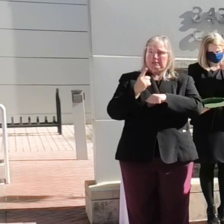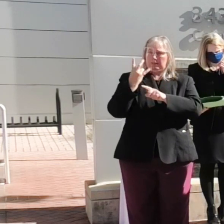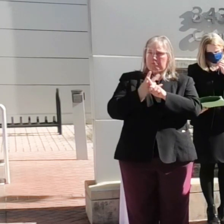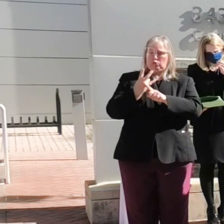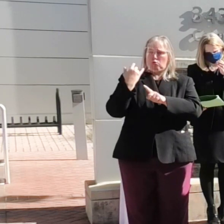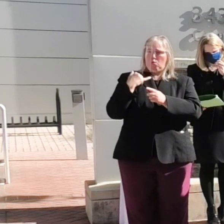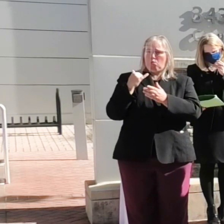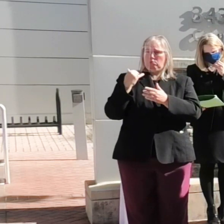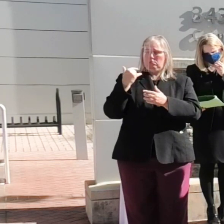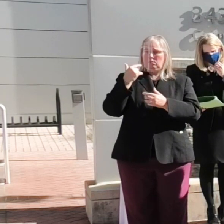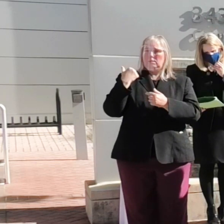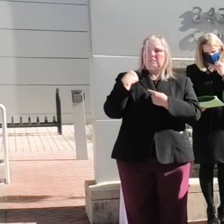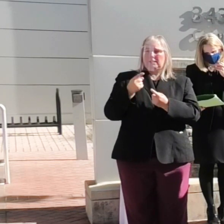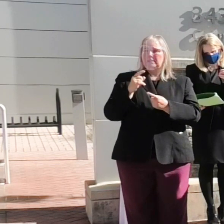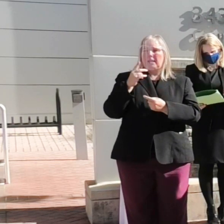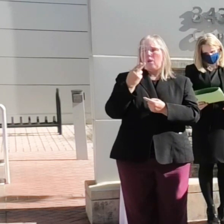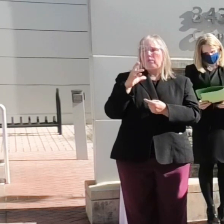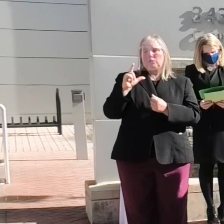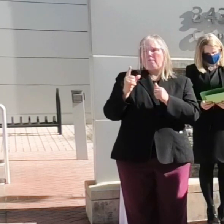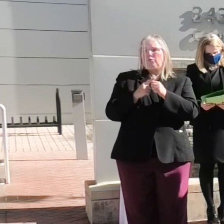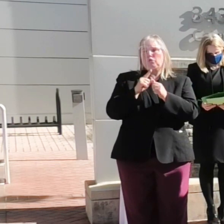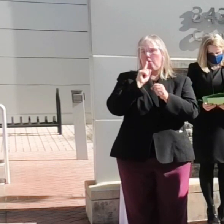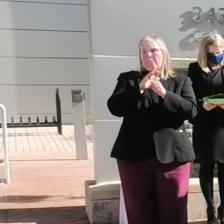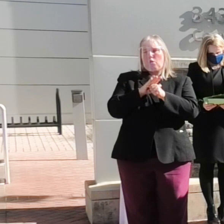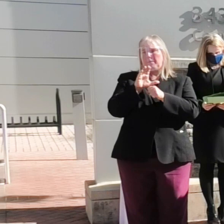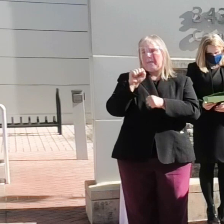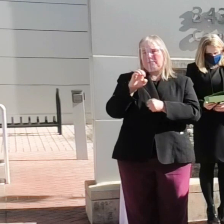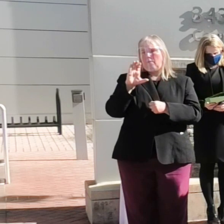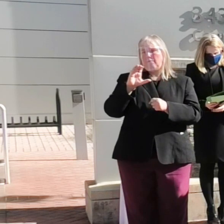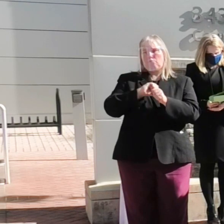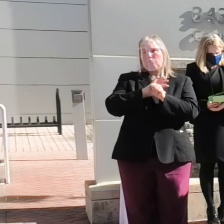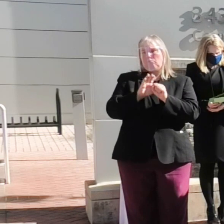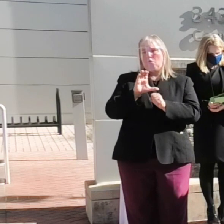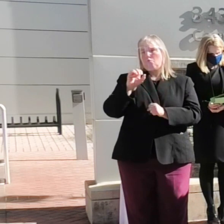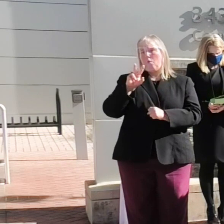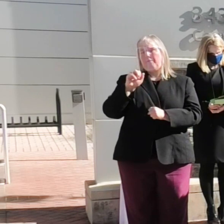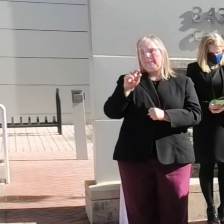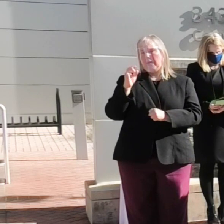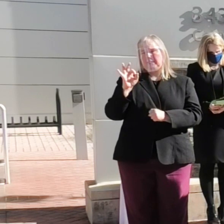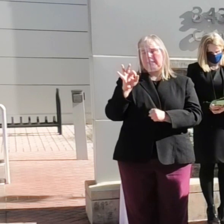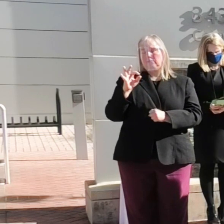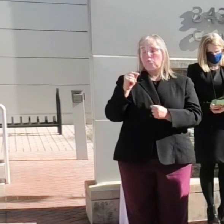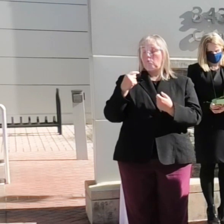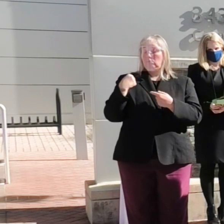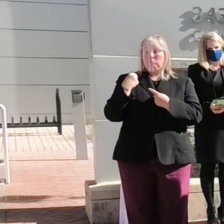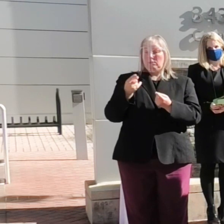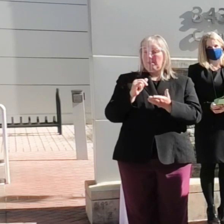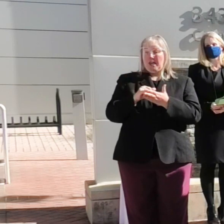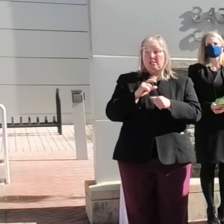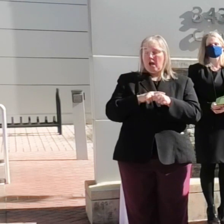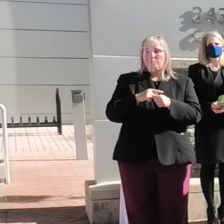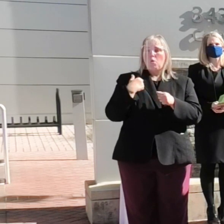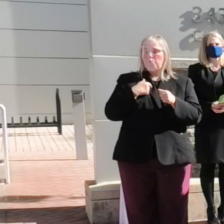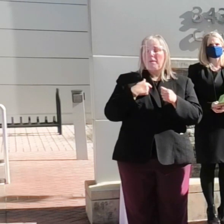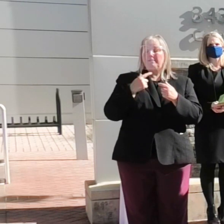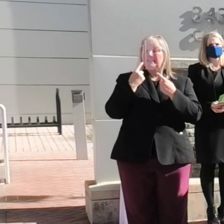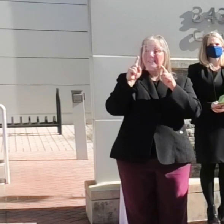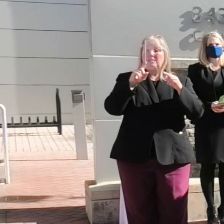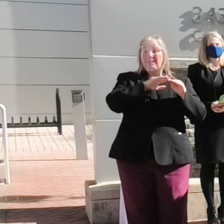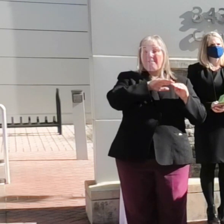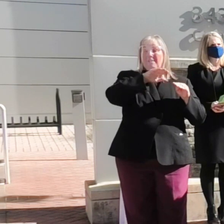County's first confirmed case of COVID-19. And in that time, we have successfully flattened the curve,